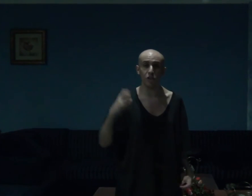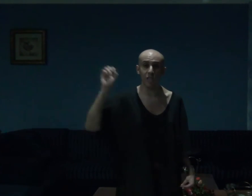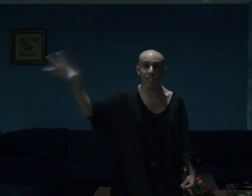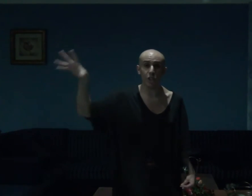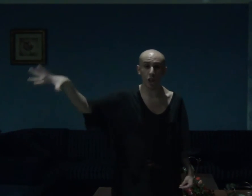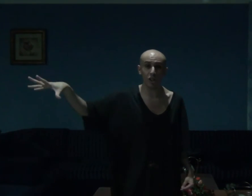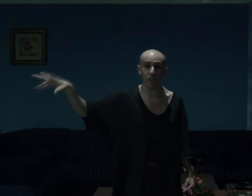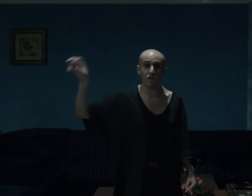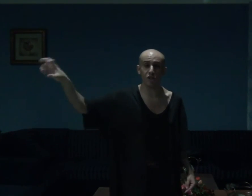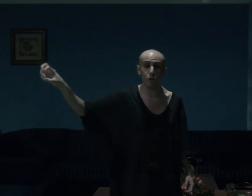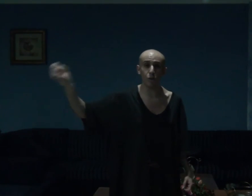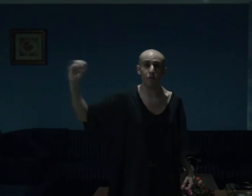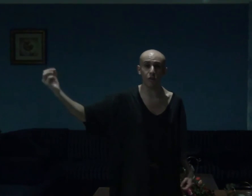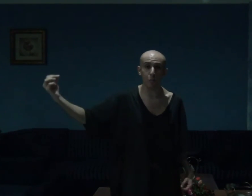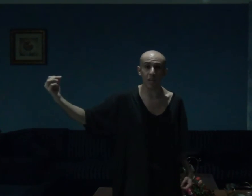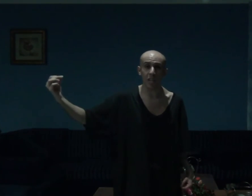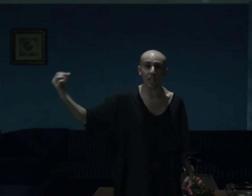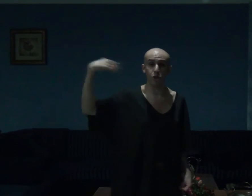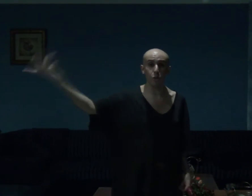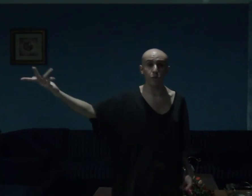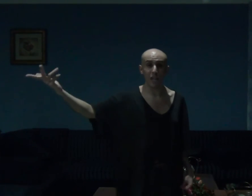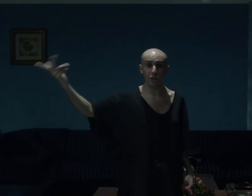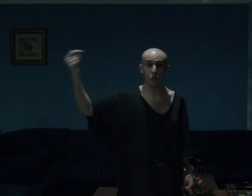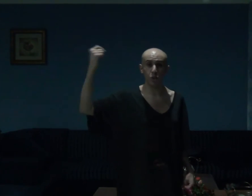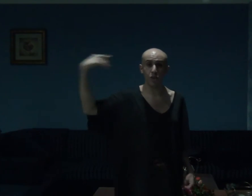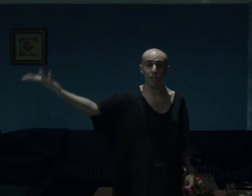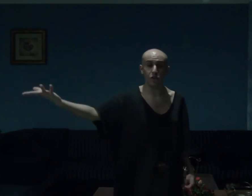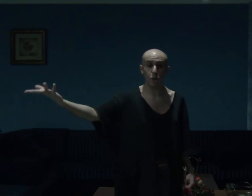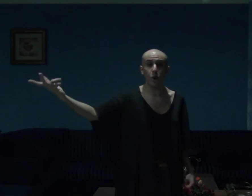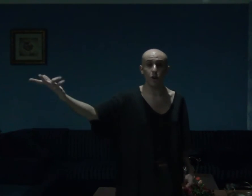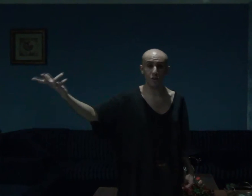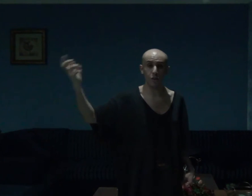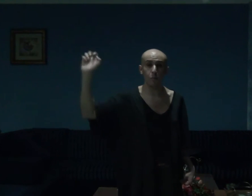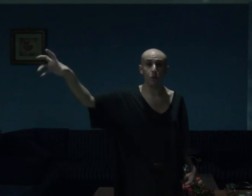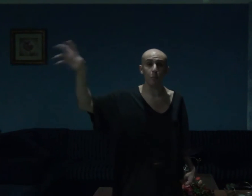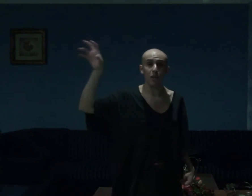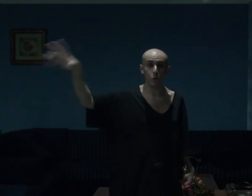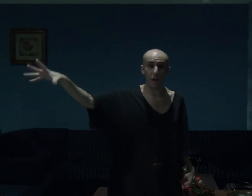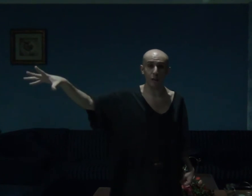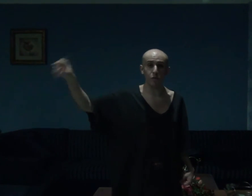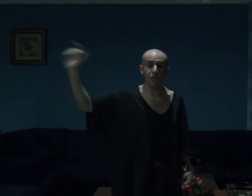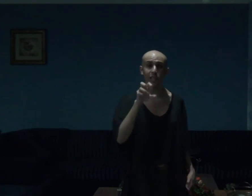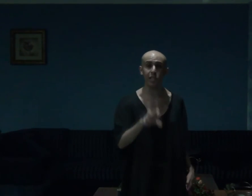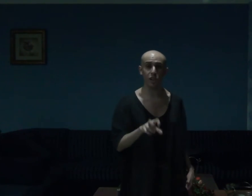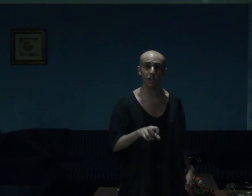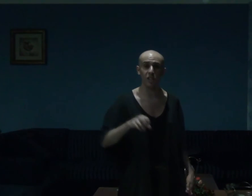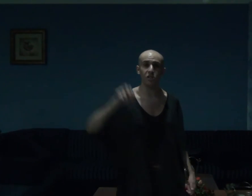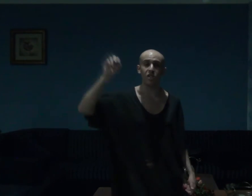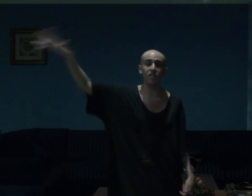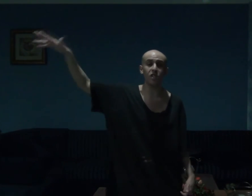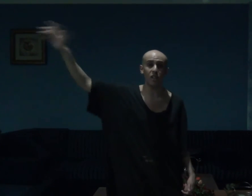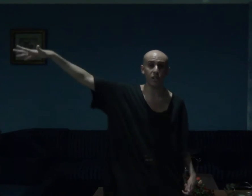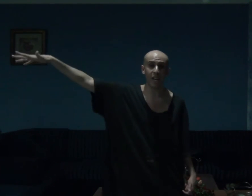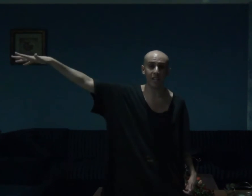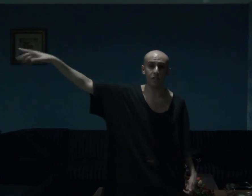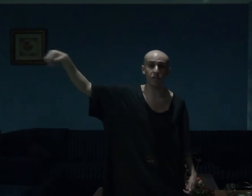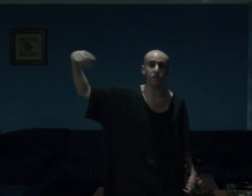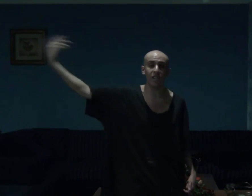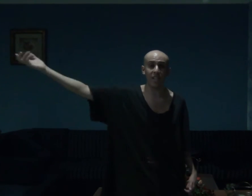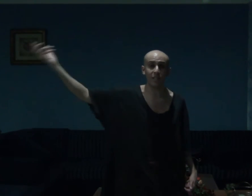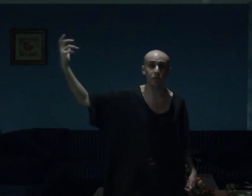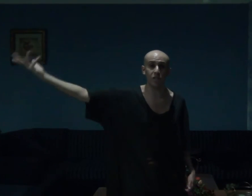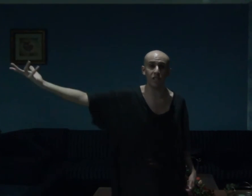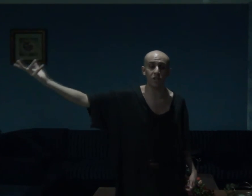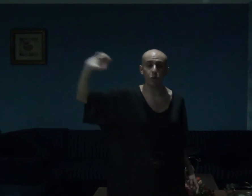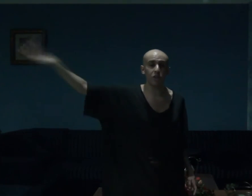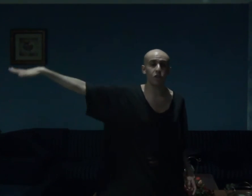because Lily Collins is known for being so natural and so awesome to be around, Lily Collins and the other actors